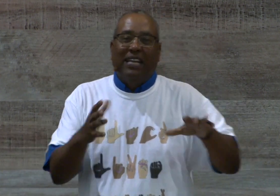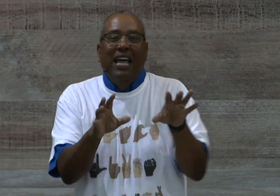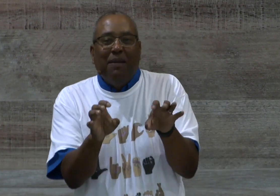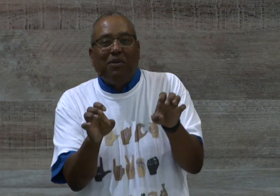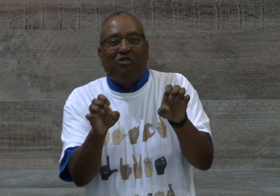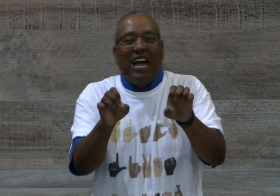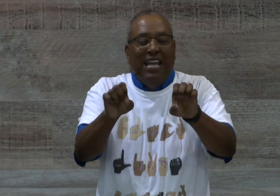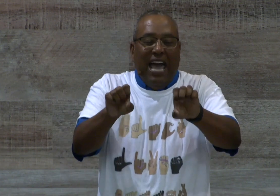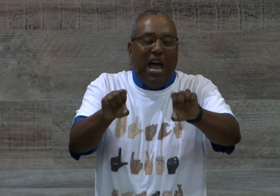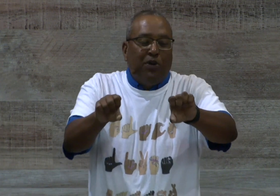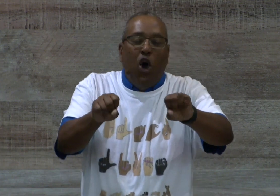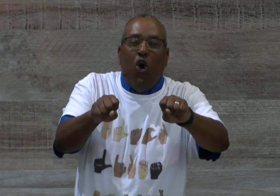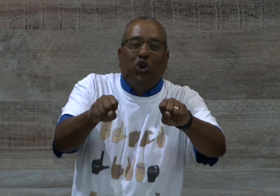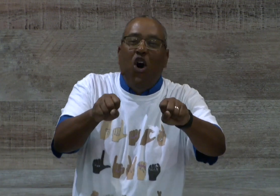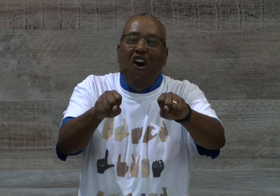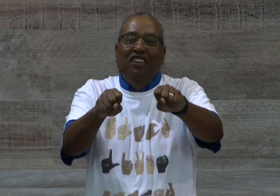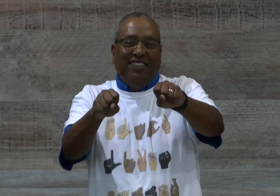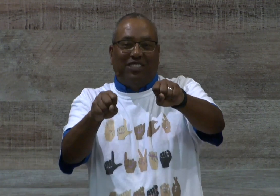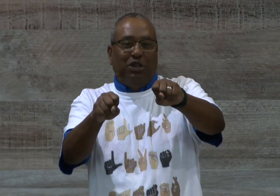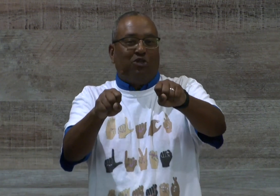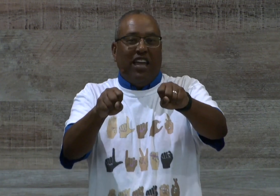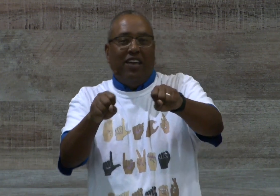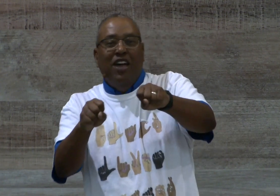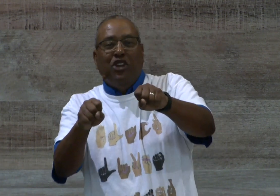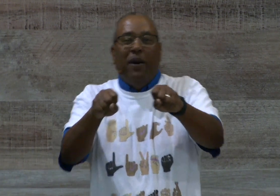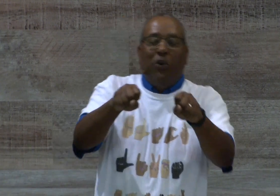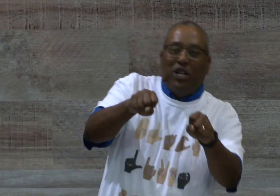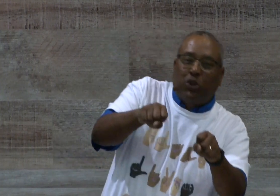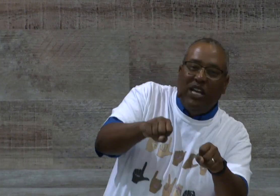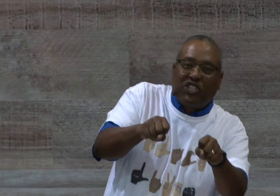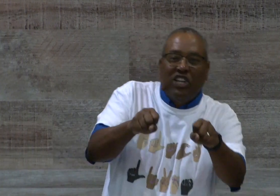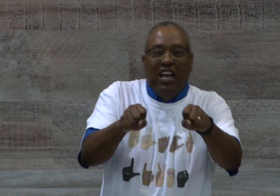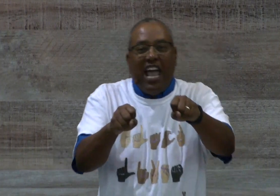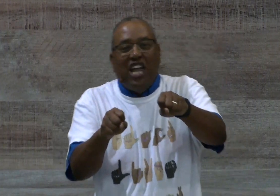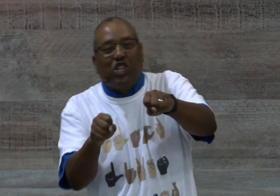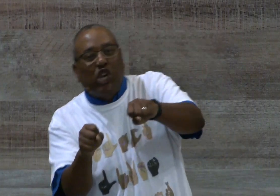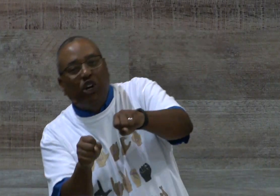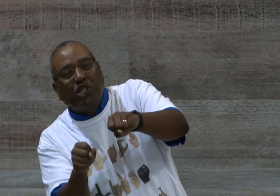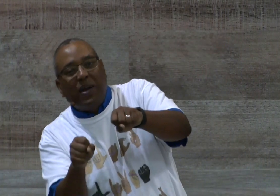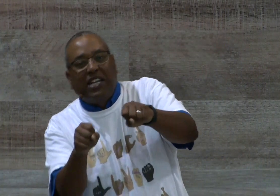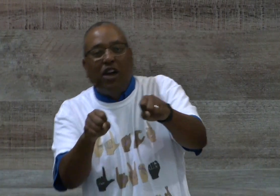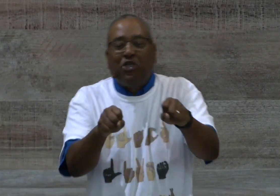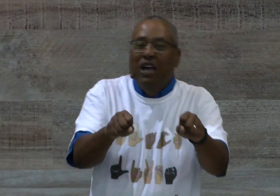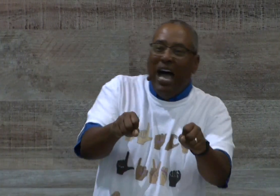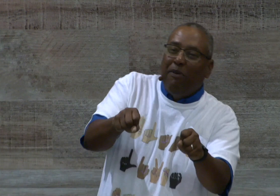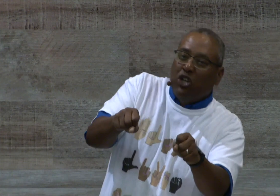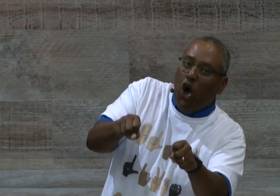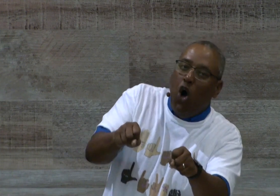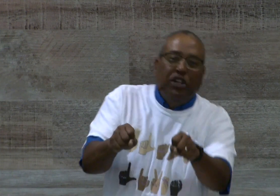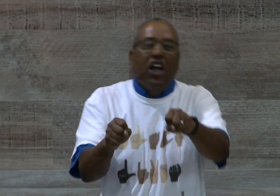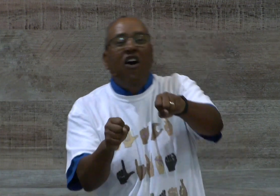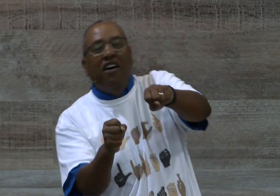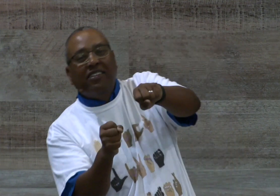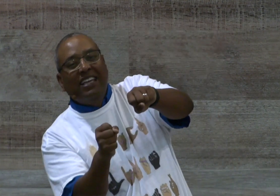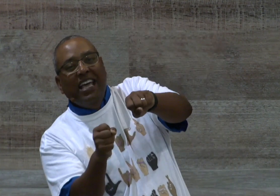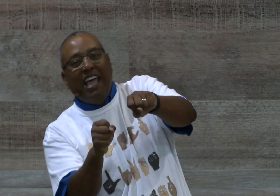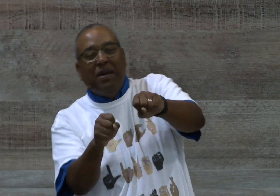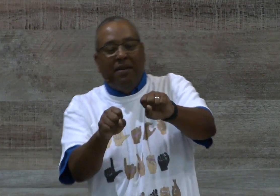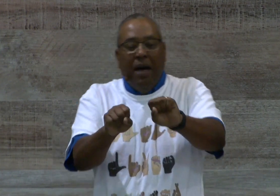And I remember riding and I would hold on to the rail. No matter what twists and turns we had to go through, I was holding on. Amen? And my